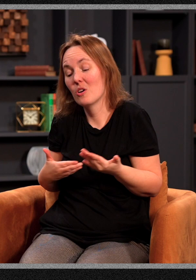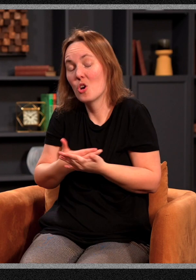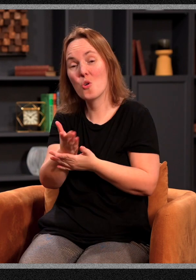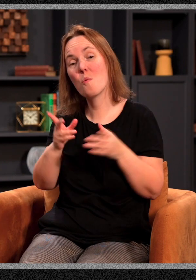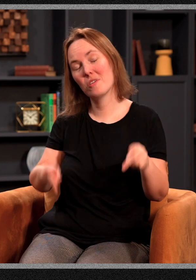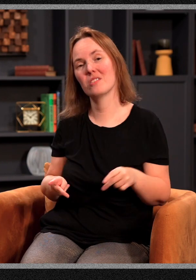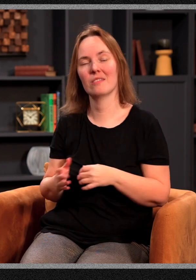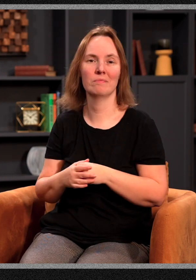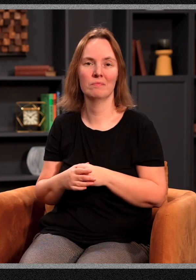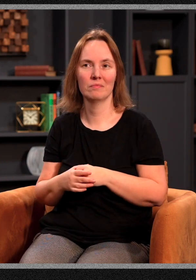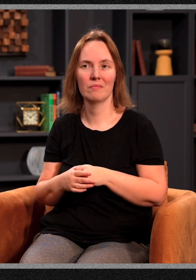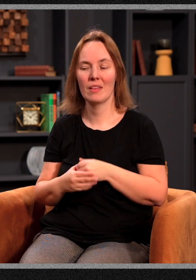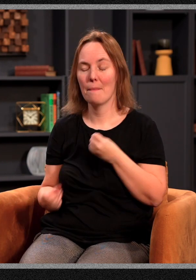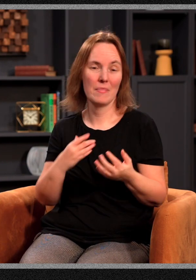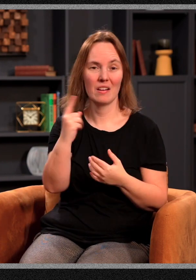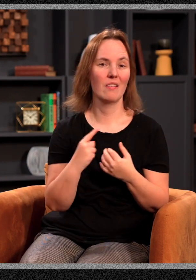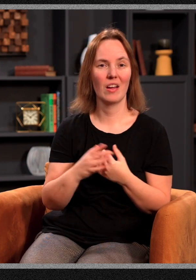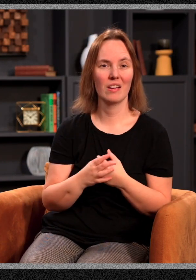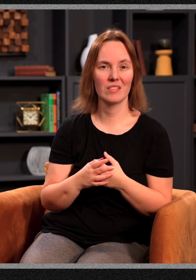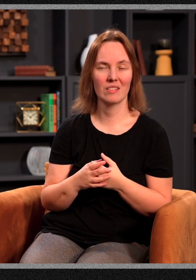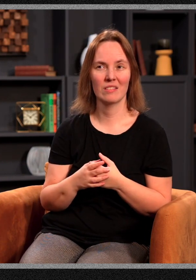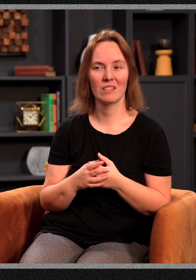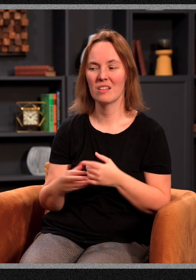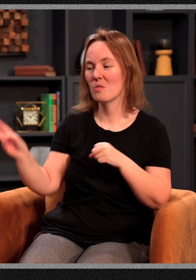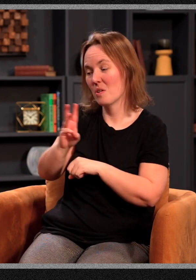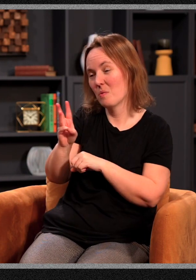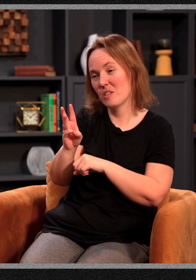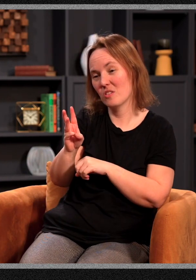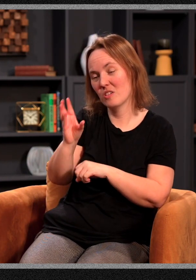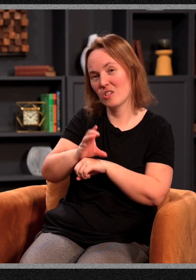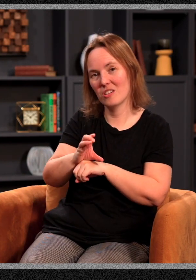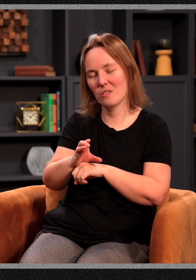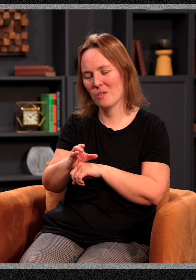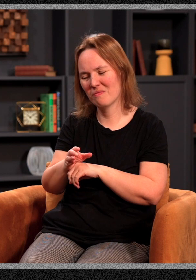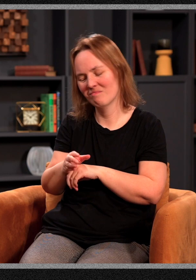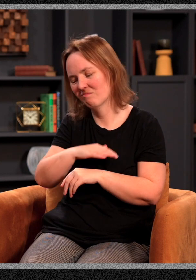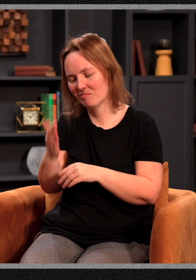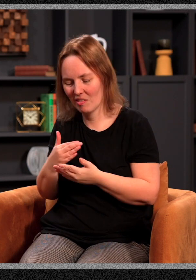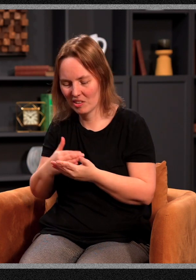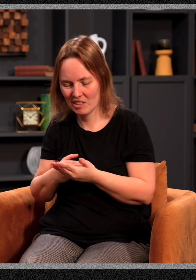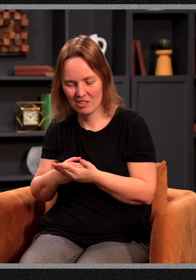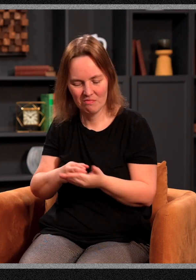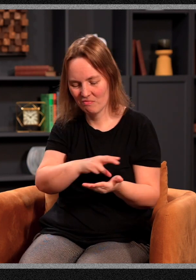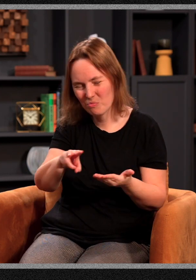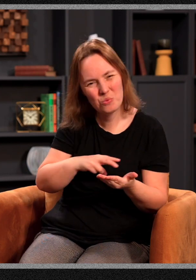new person. Unfortunately, many of us, and primarily because many in the Western church are never in the word of God, they never give out an opportunity